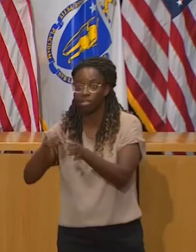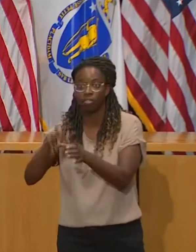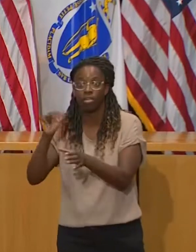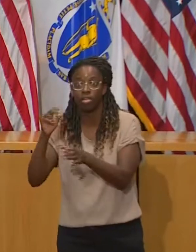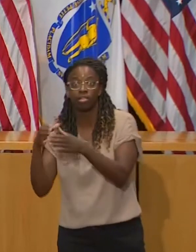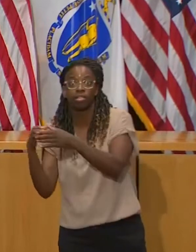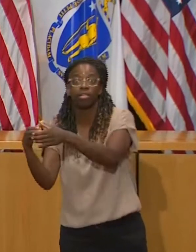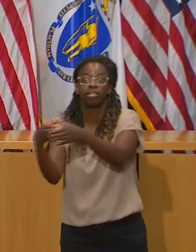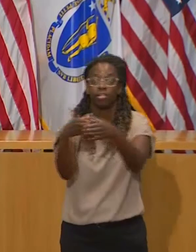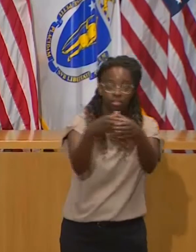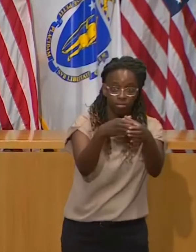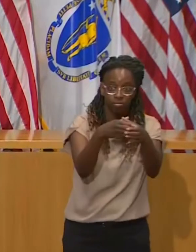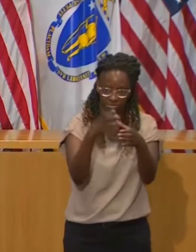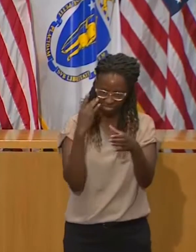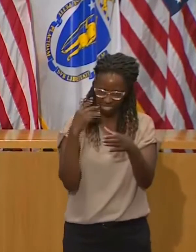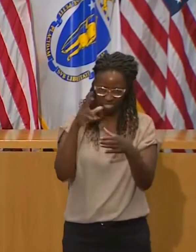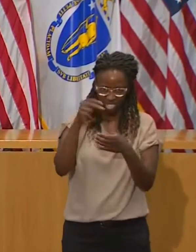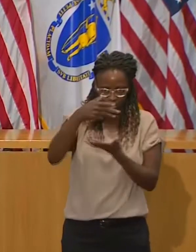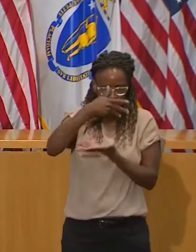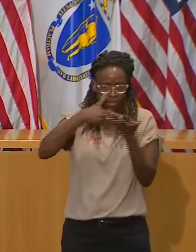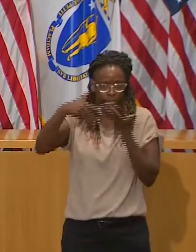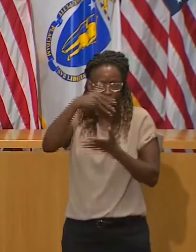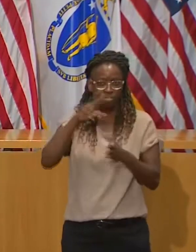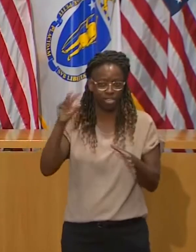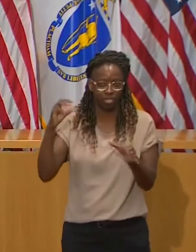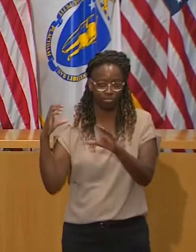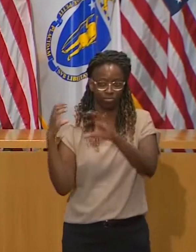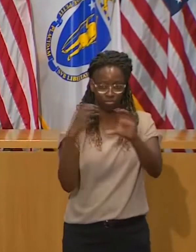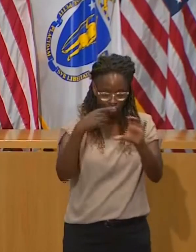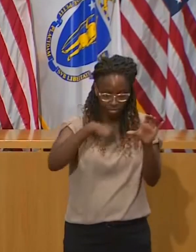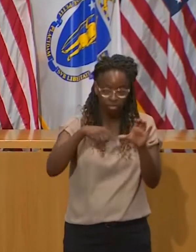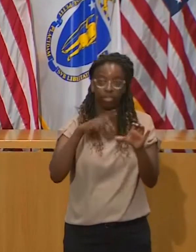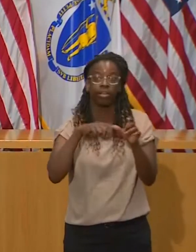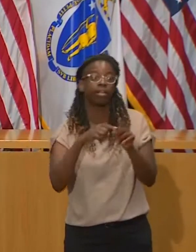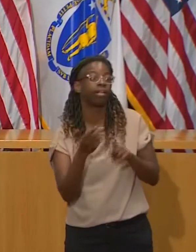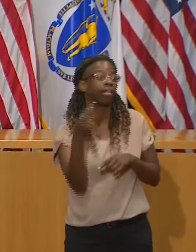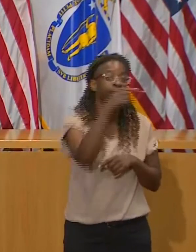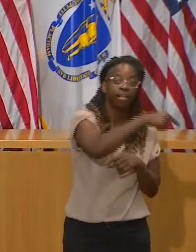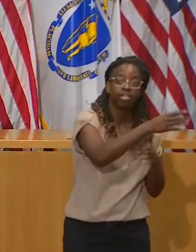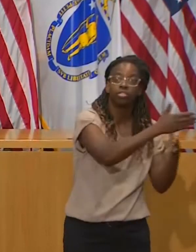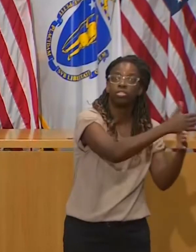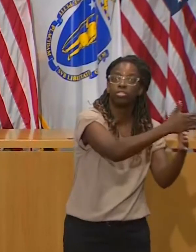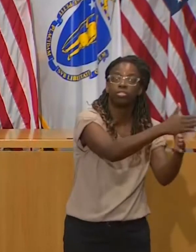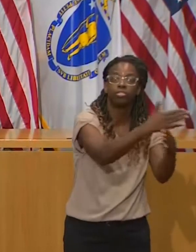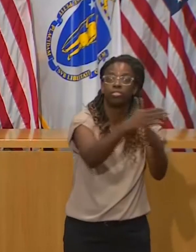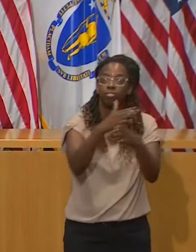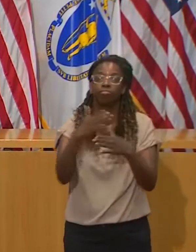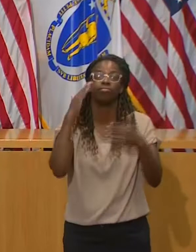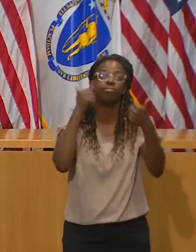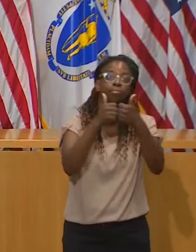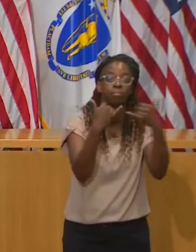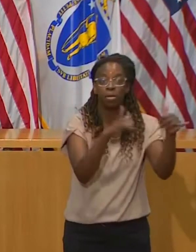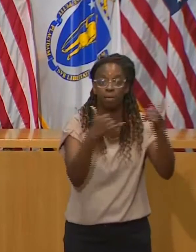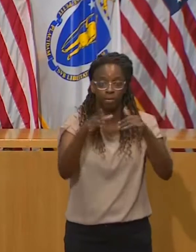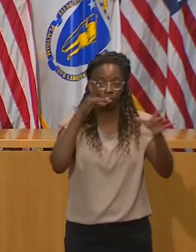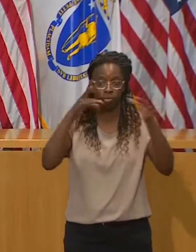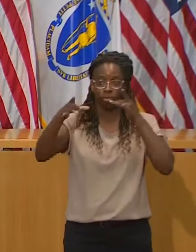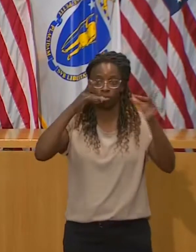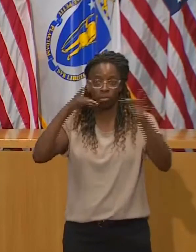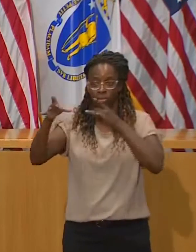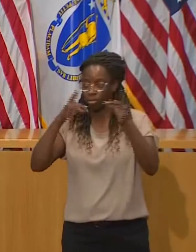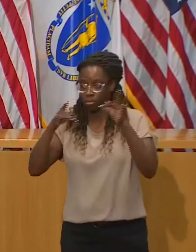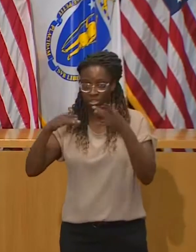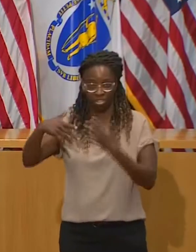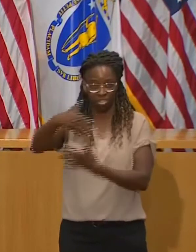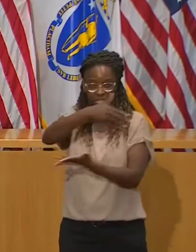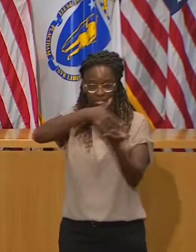other, engaged in conversation, sharing of food, potentially sharing of drink, and maybe only playing two or three games and then leaving